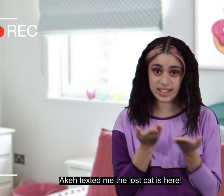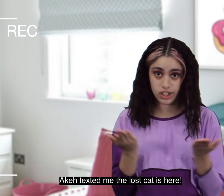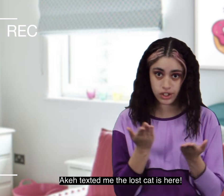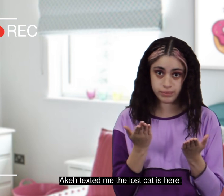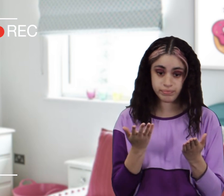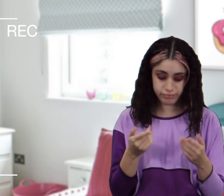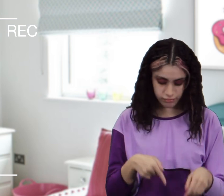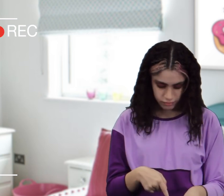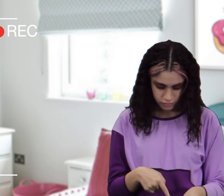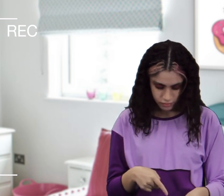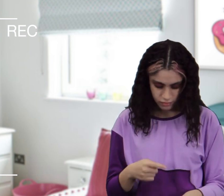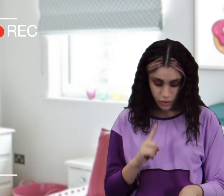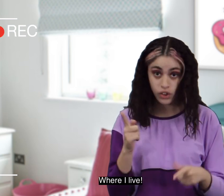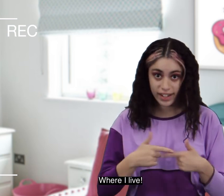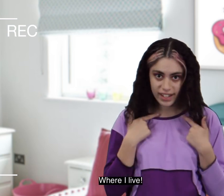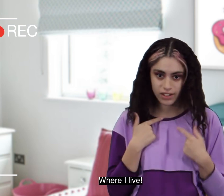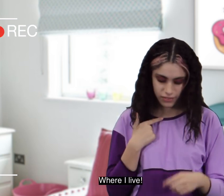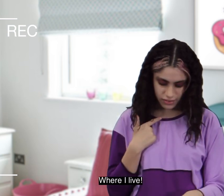here why an inch